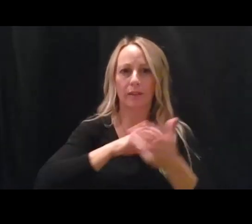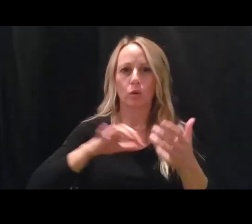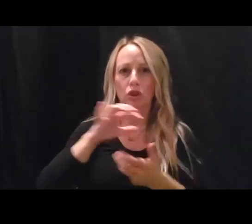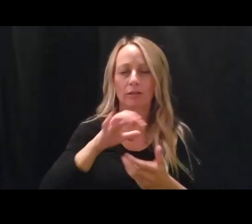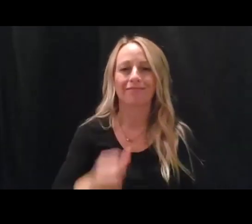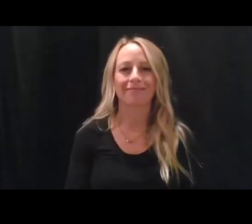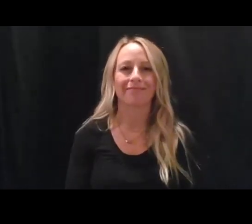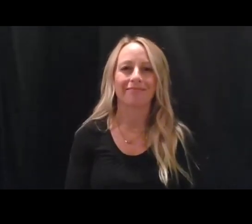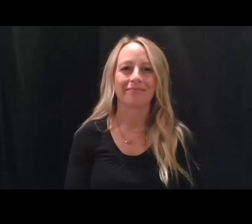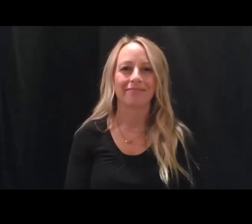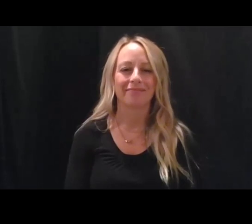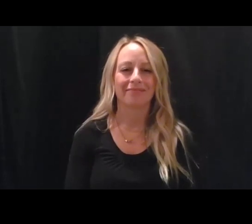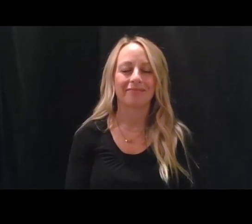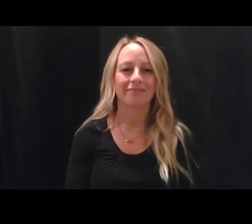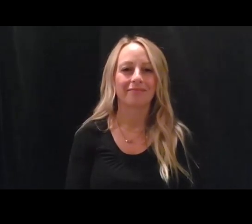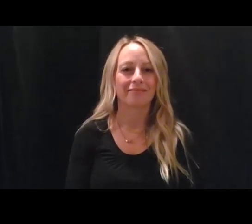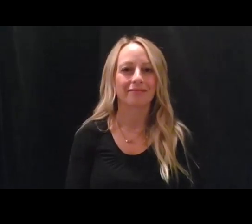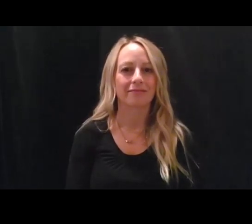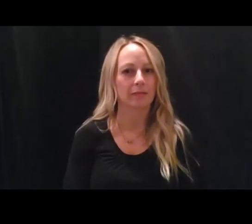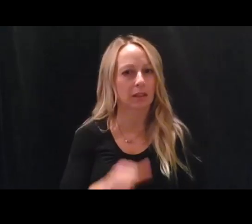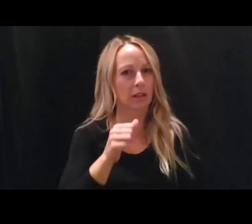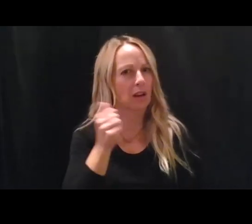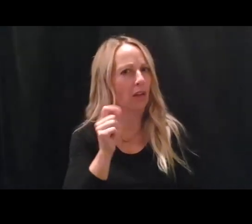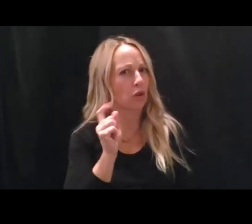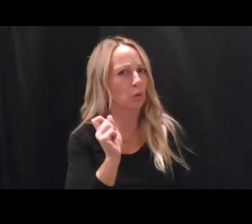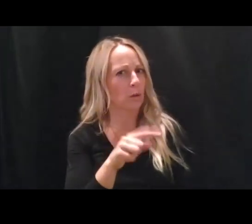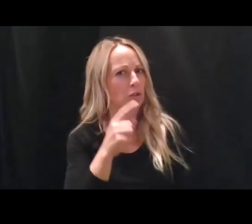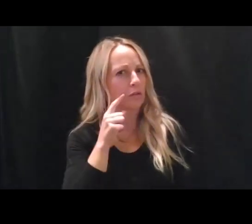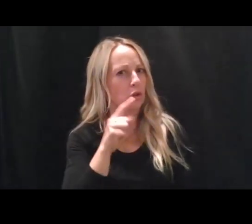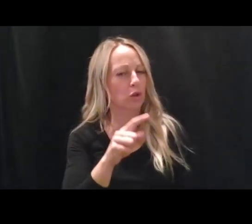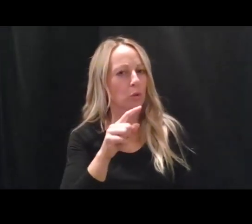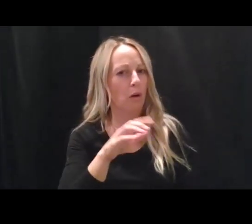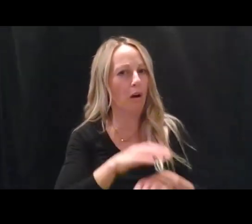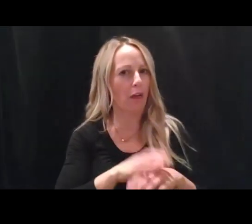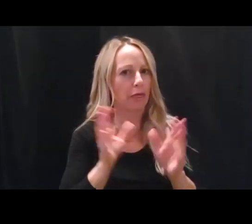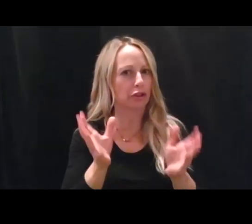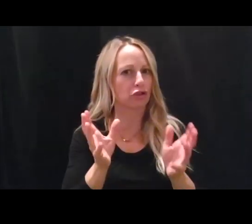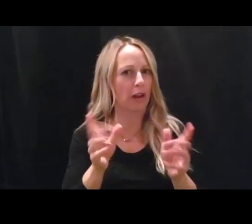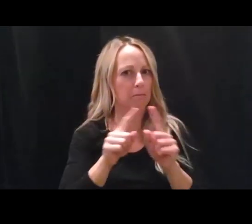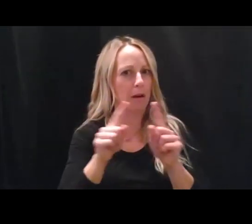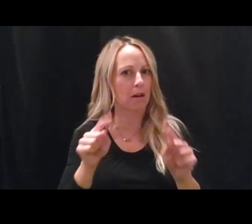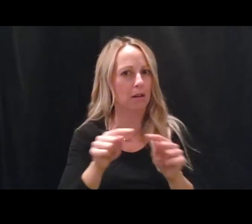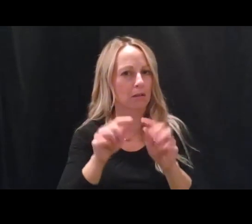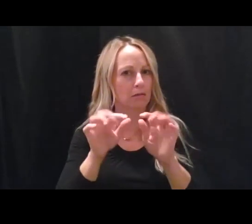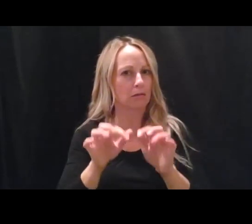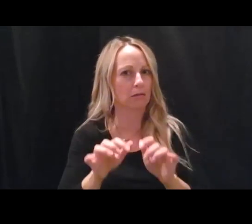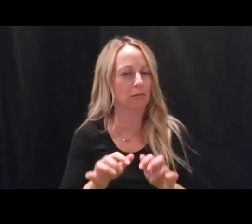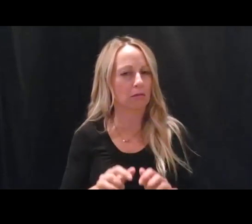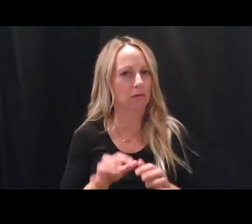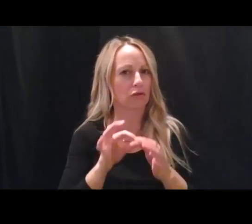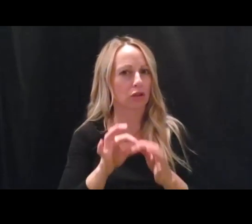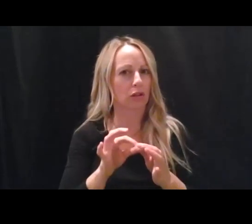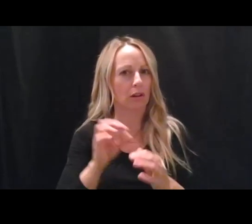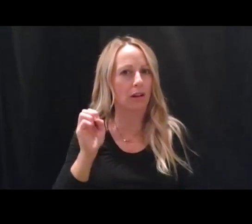Um, there's another question on the chart that you shared and I'll give a little, um, sort of pre-information for this. It's regarding the epi-linked cases.